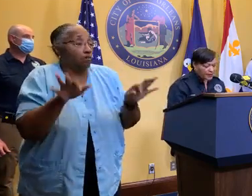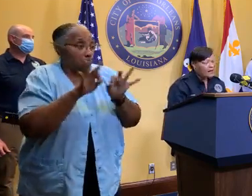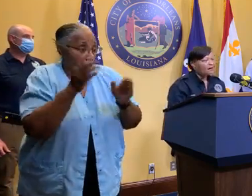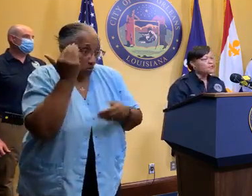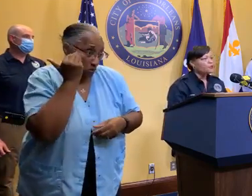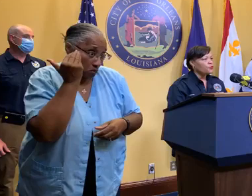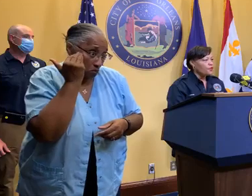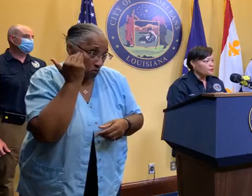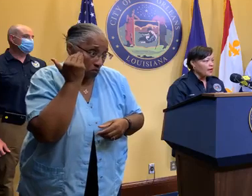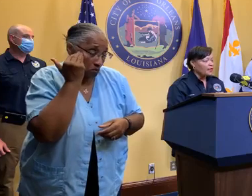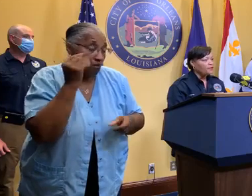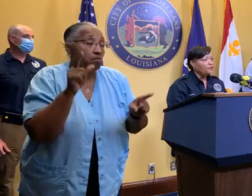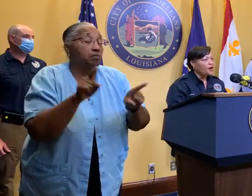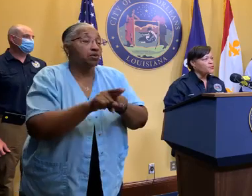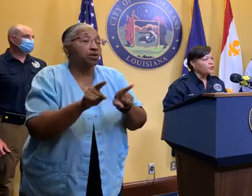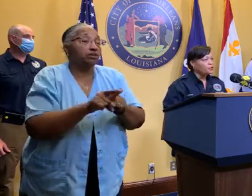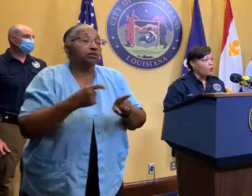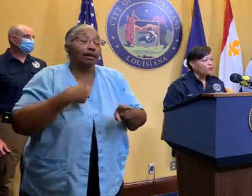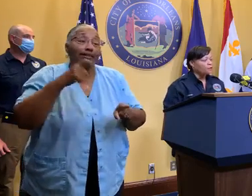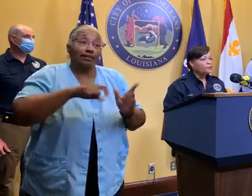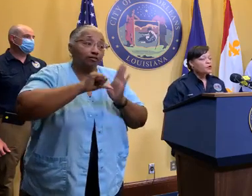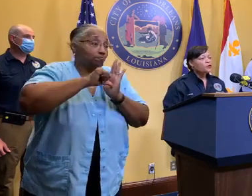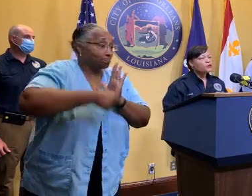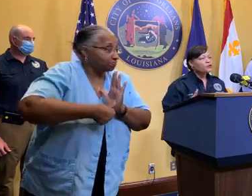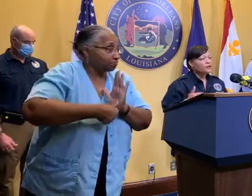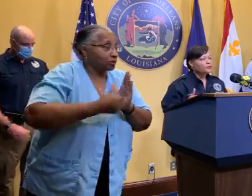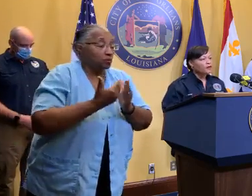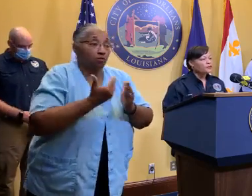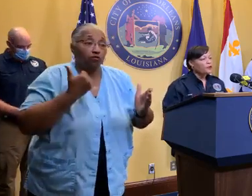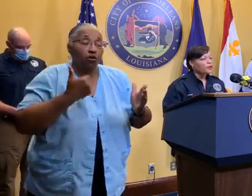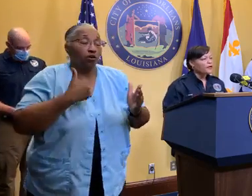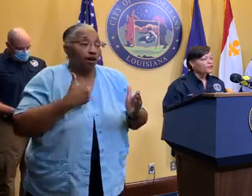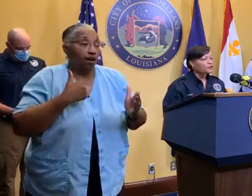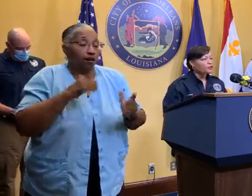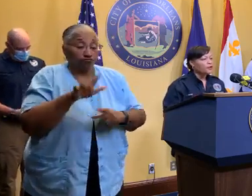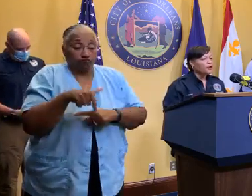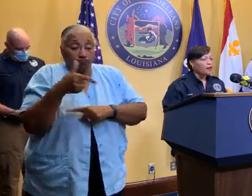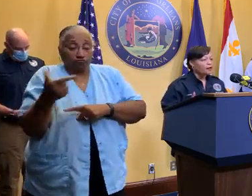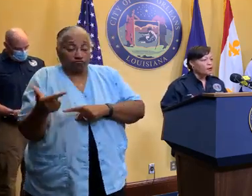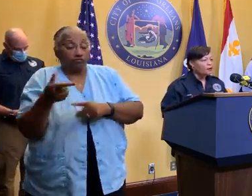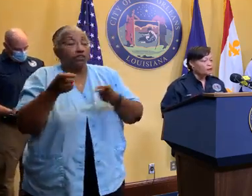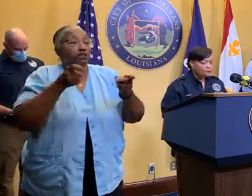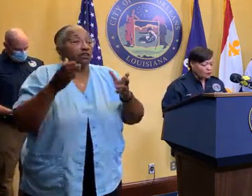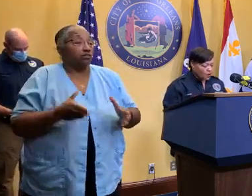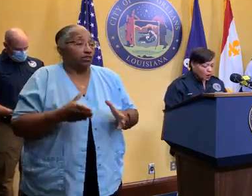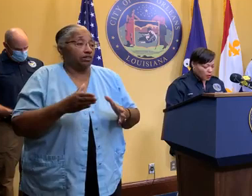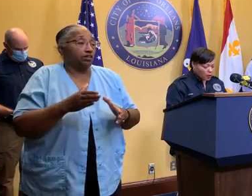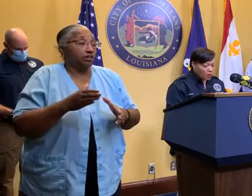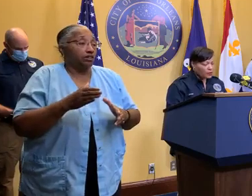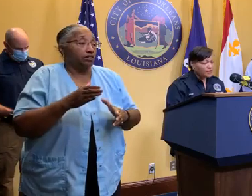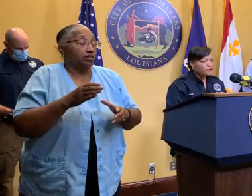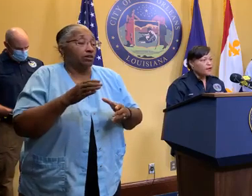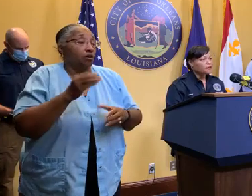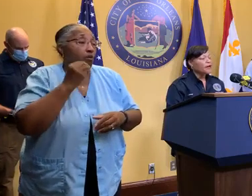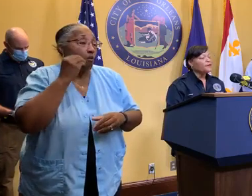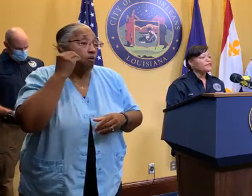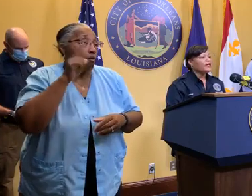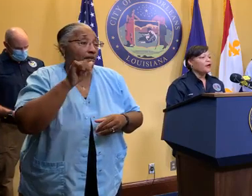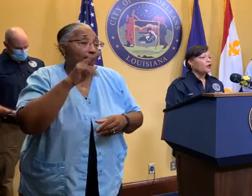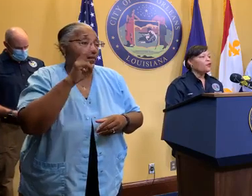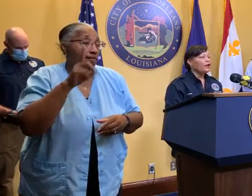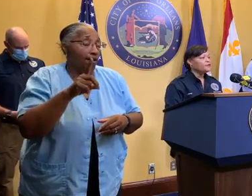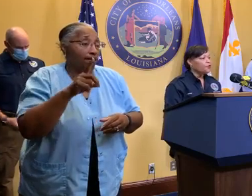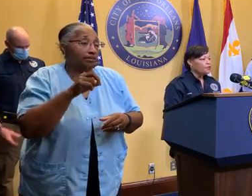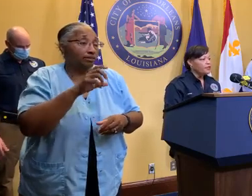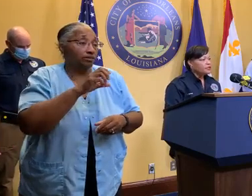But again, I need to reiterate before I turn it over to my director of Homeland Security, Colin Arnold, along with Deputy